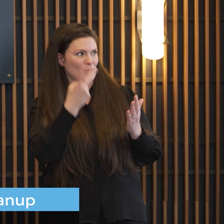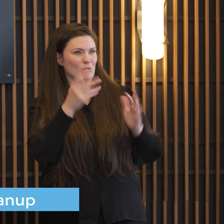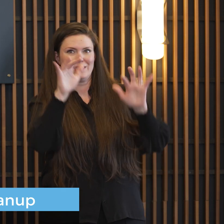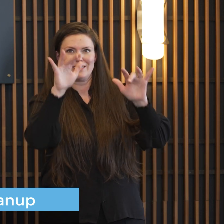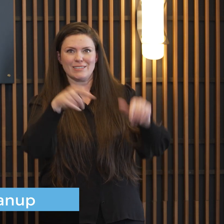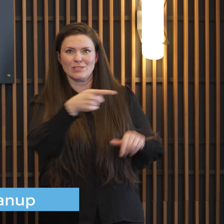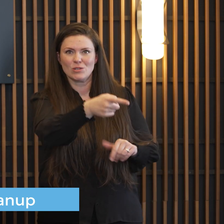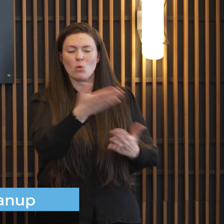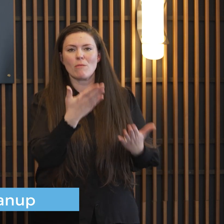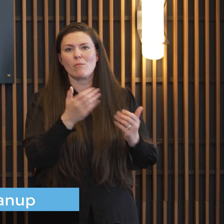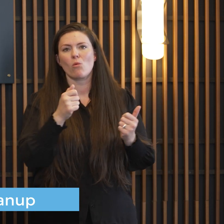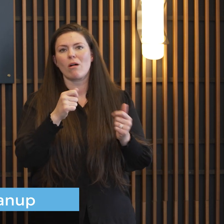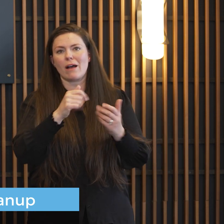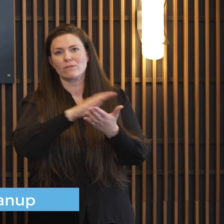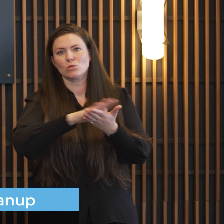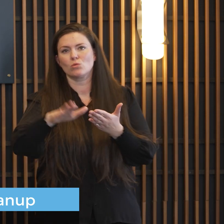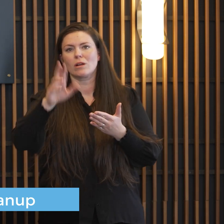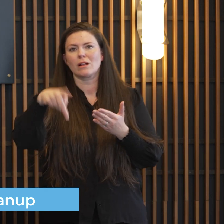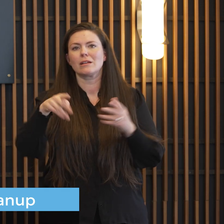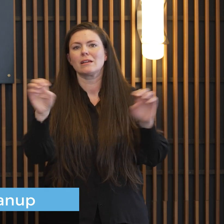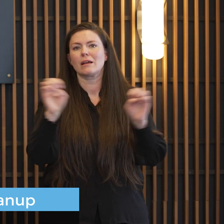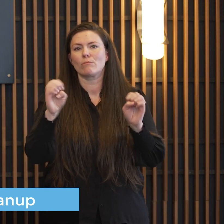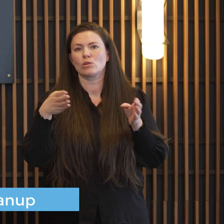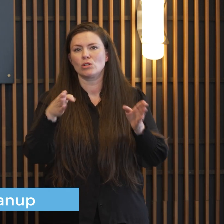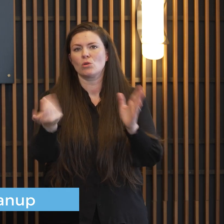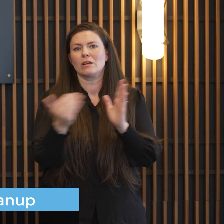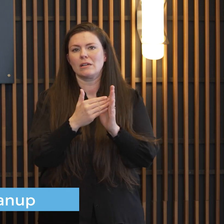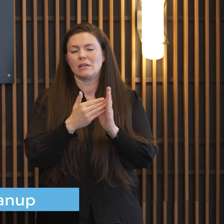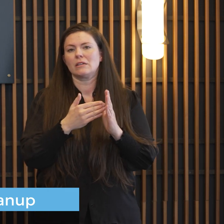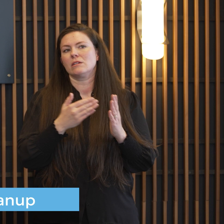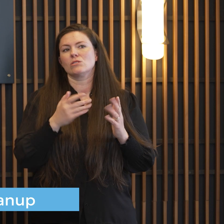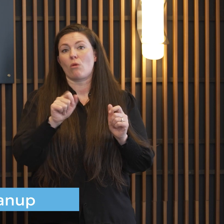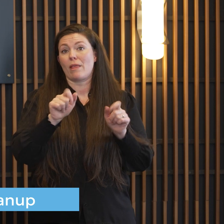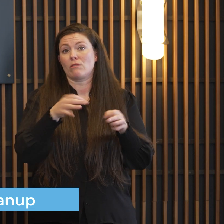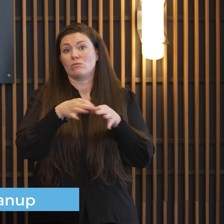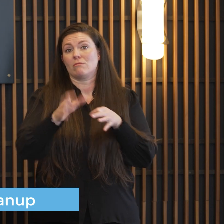uh as we speak so that could uh that could delay the process as well